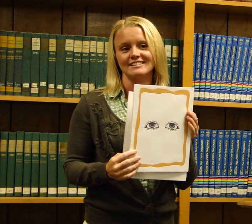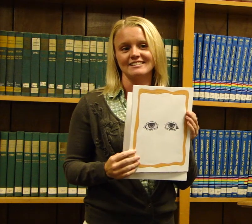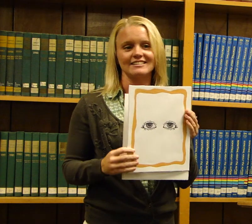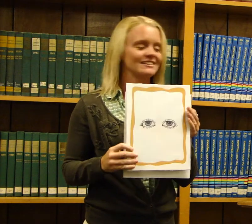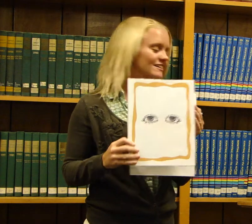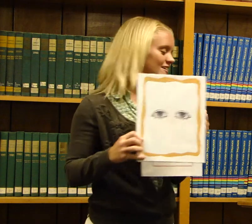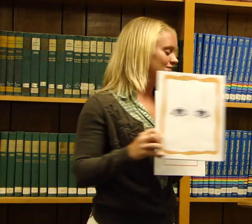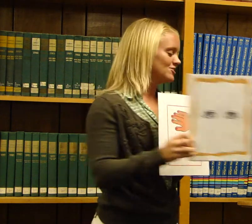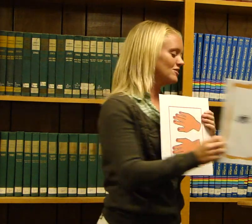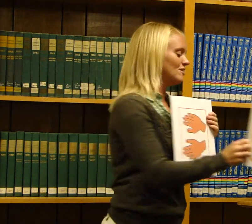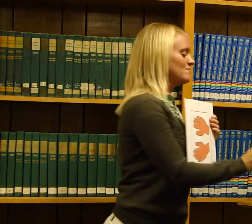Good job.